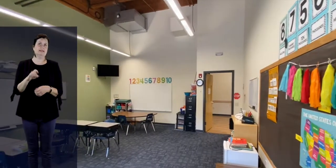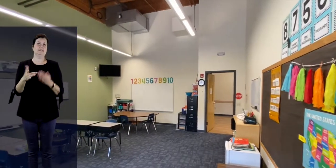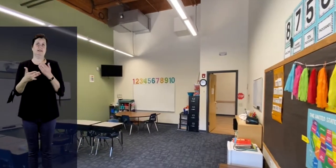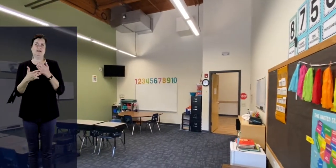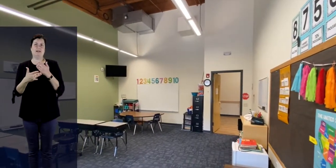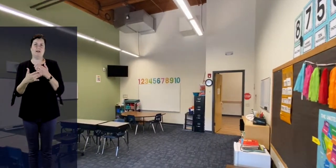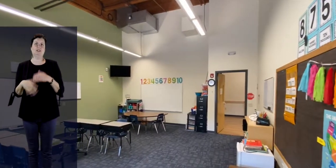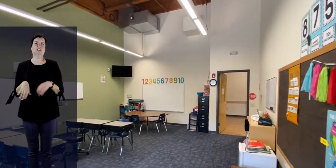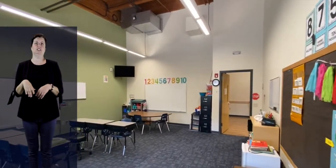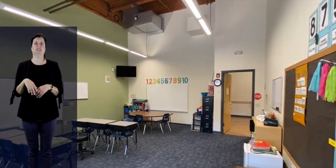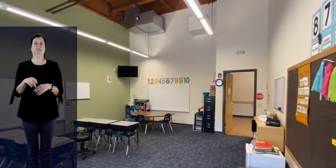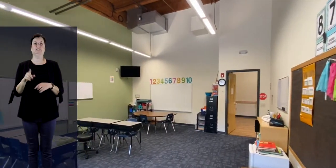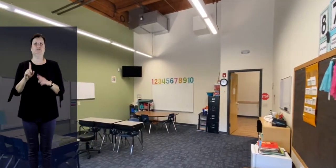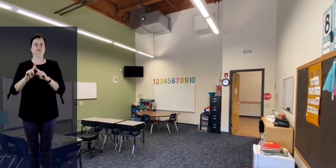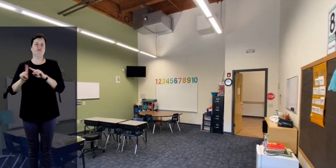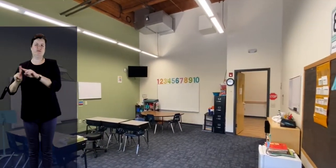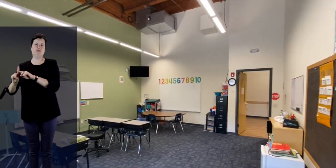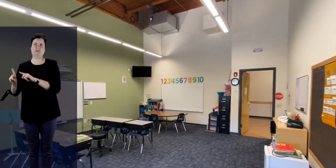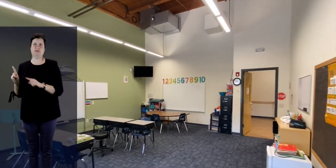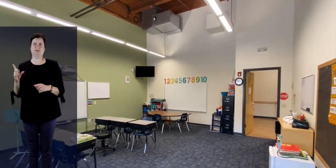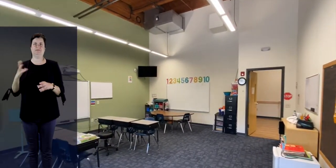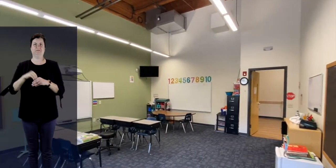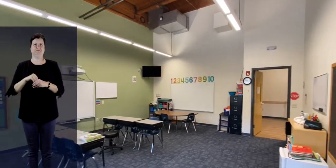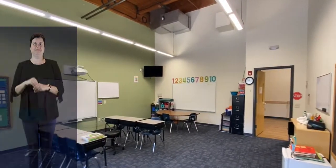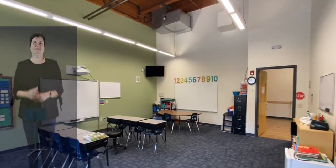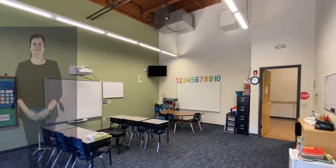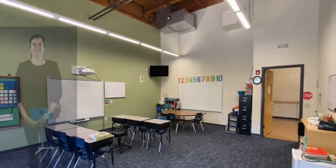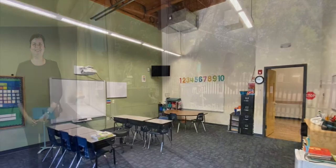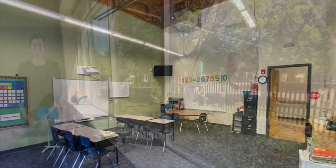and many other types of electives.